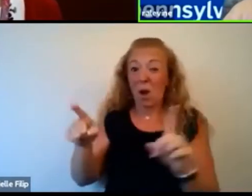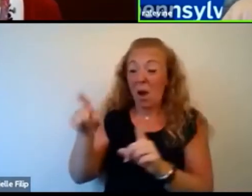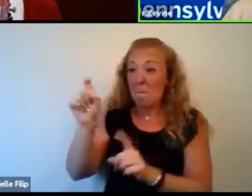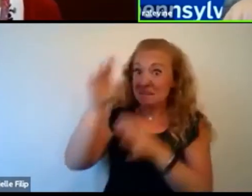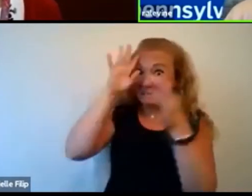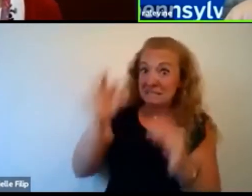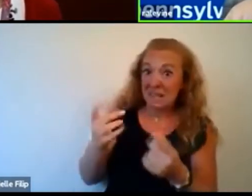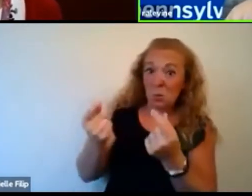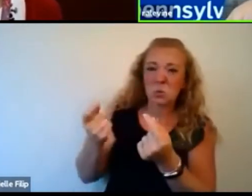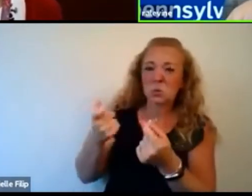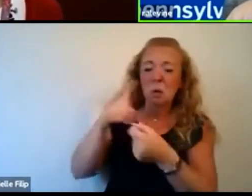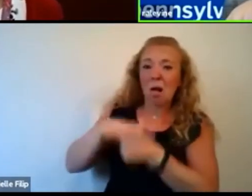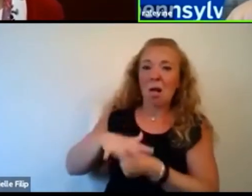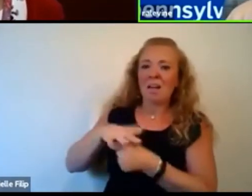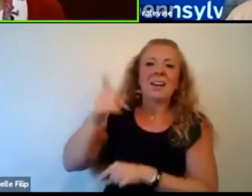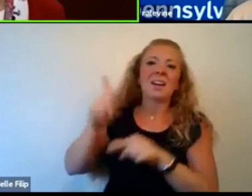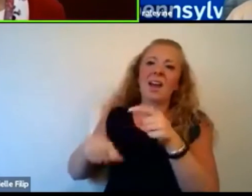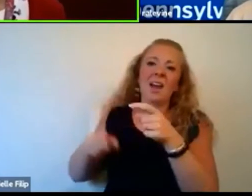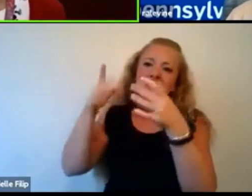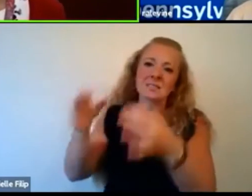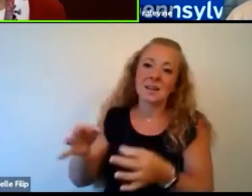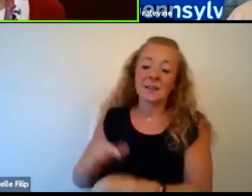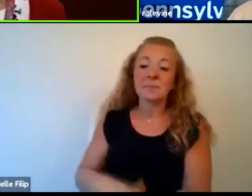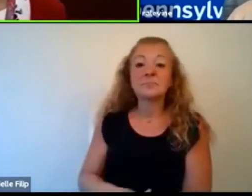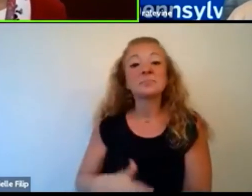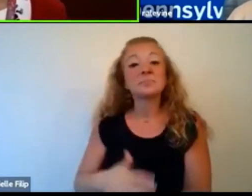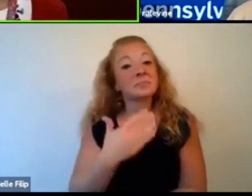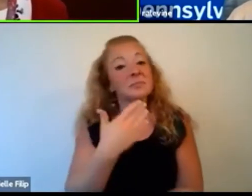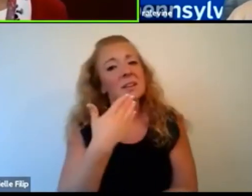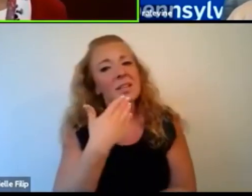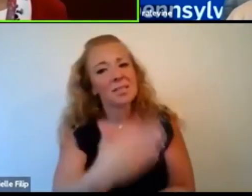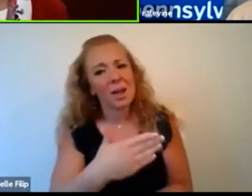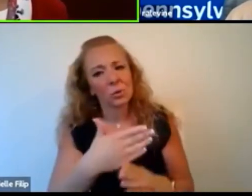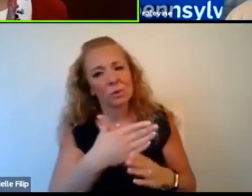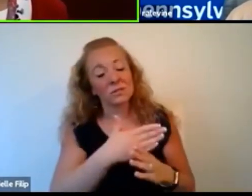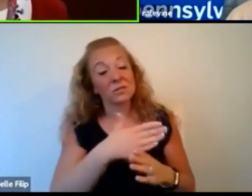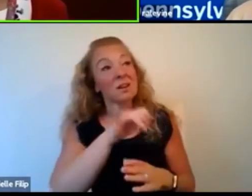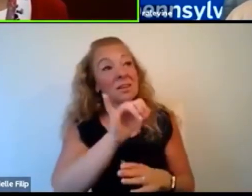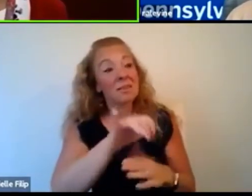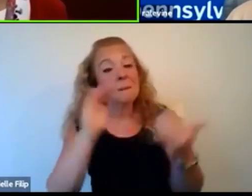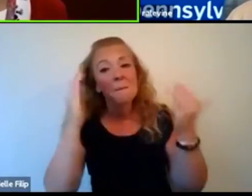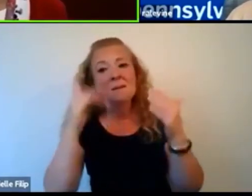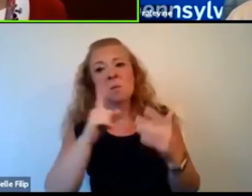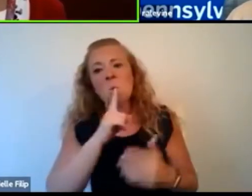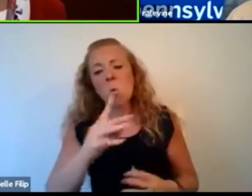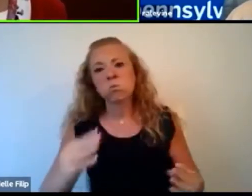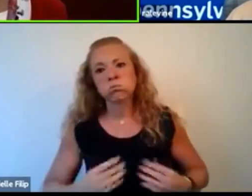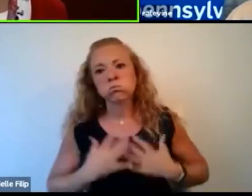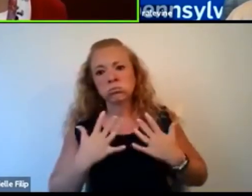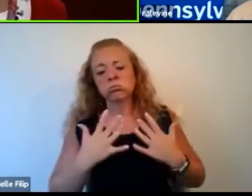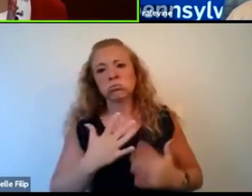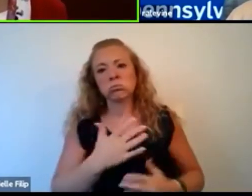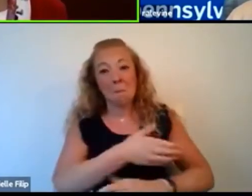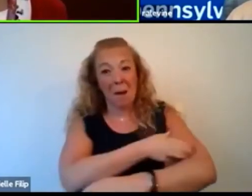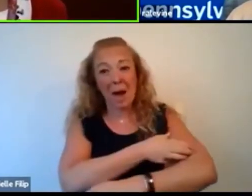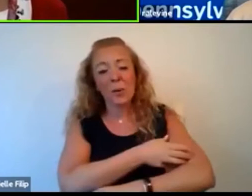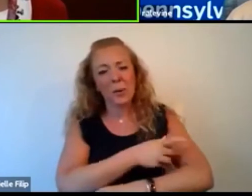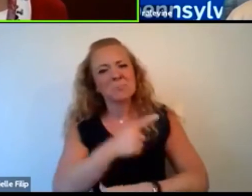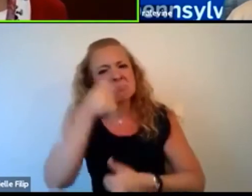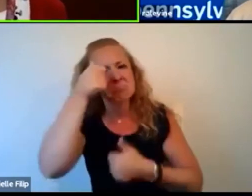front. Thank you for sharing that. think that's a really powerful metaphor that's going to stick with me for some time.